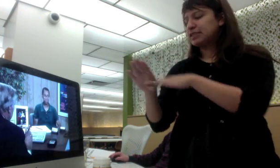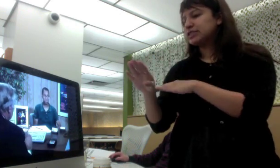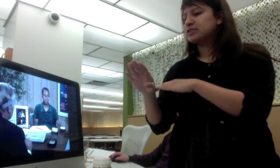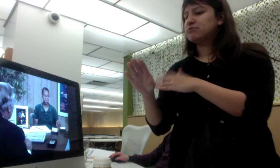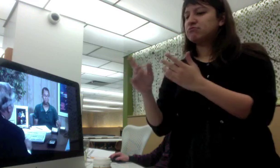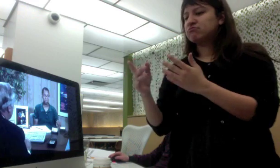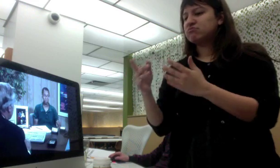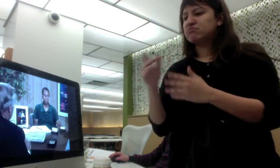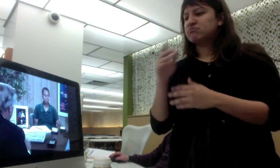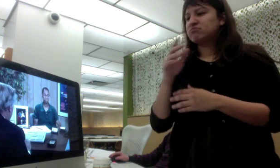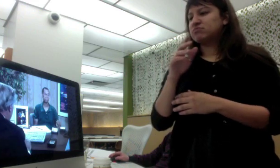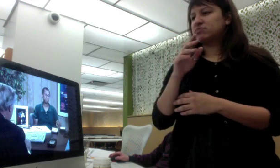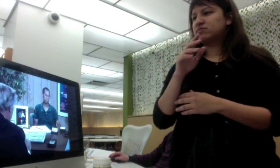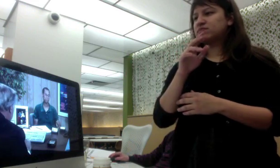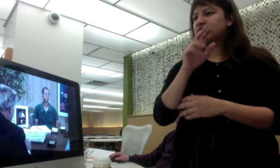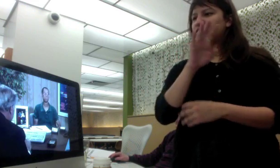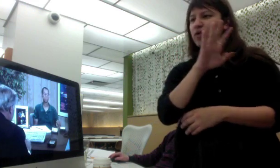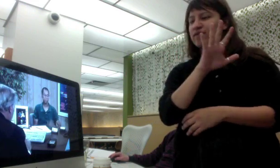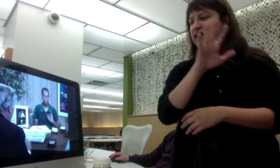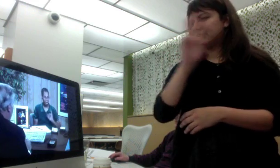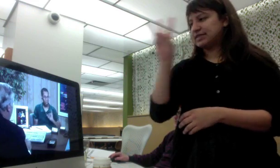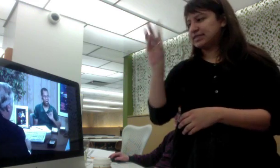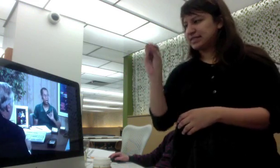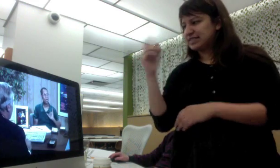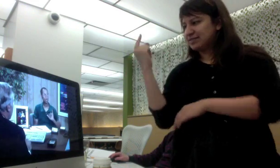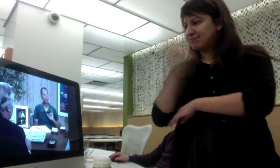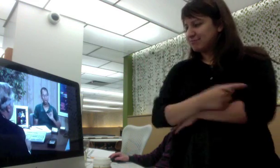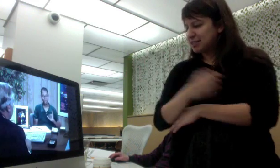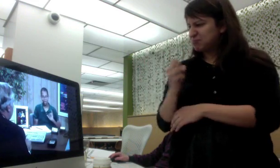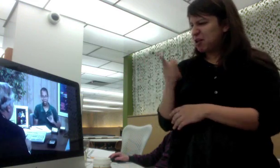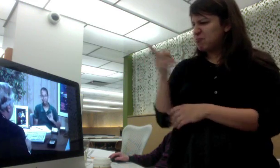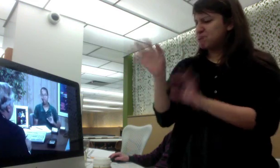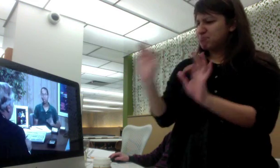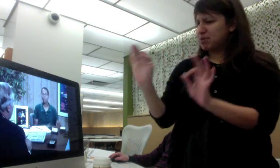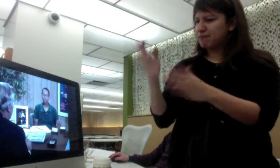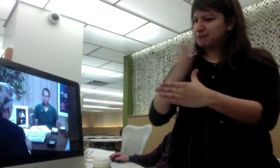it's just in the right time frame. Okay.